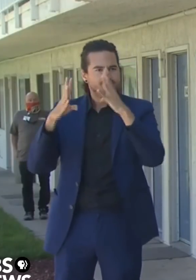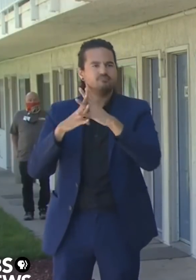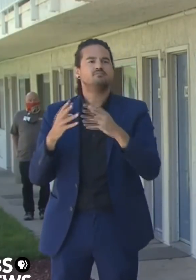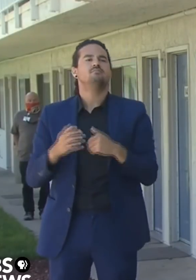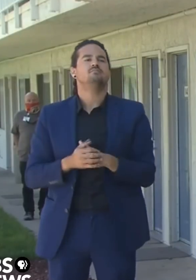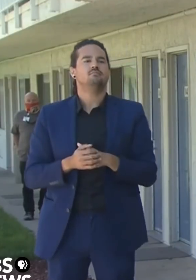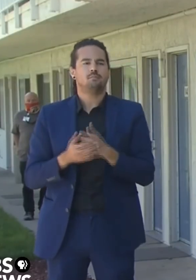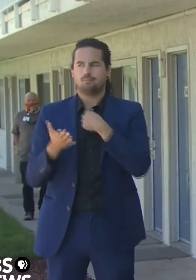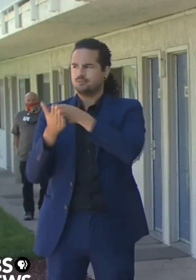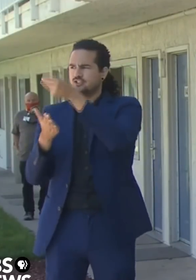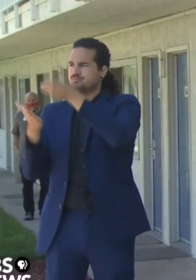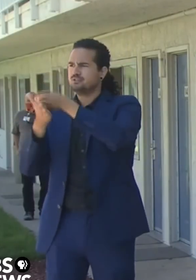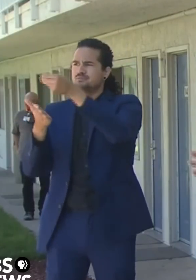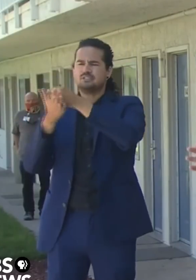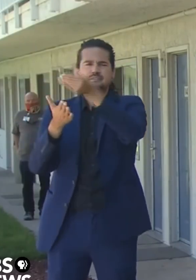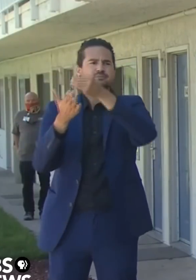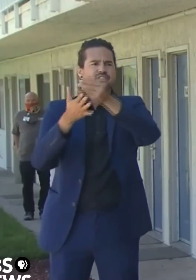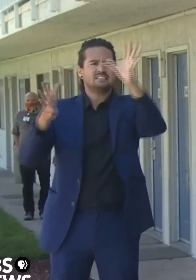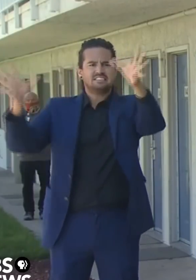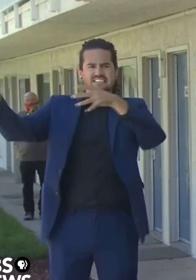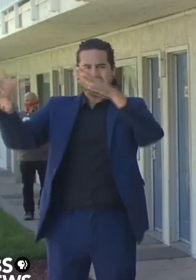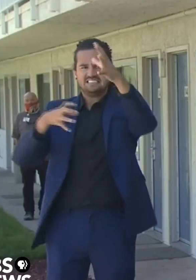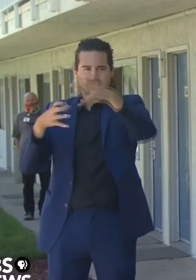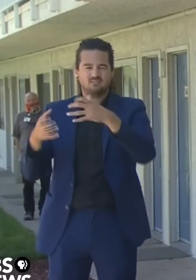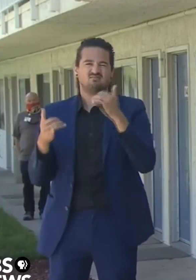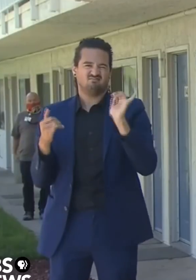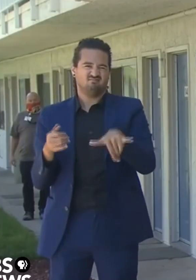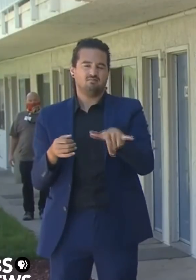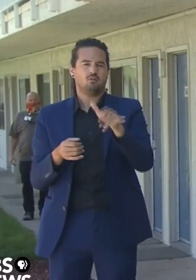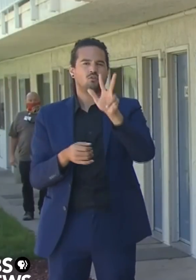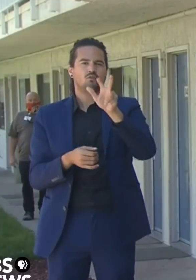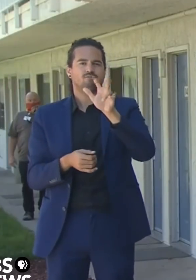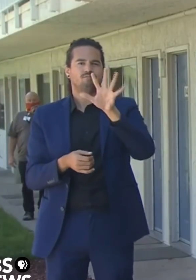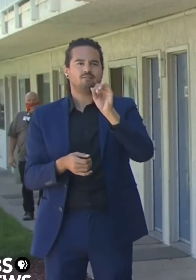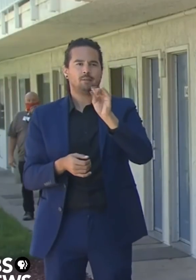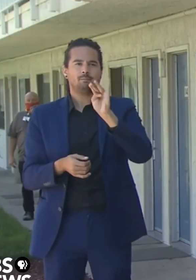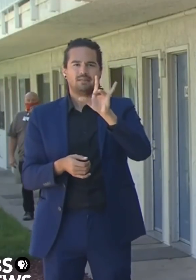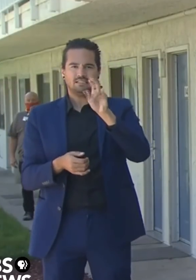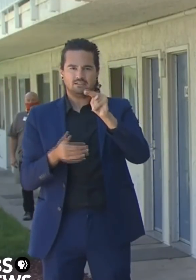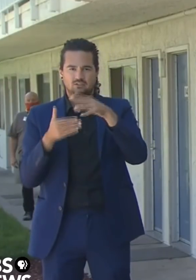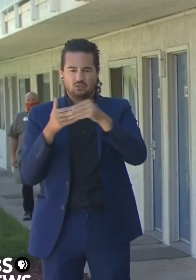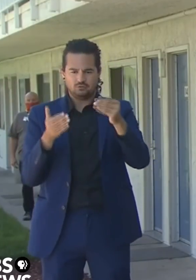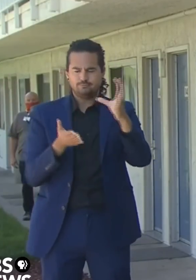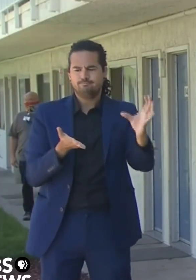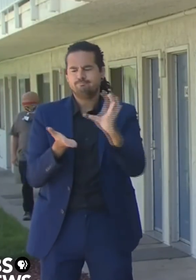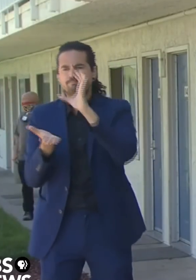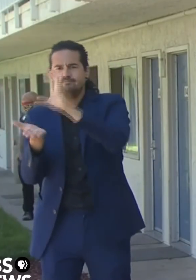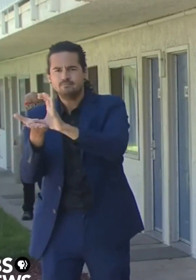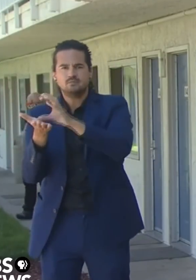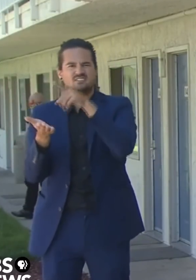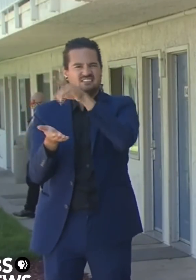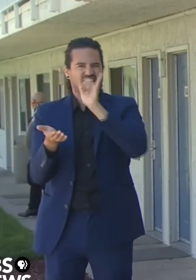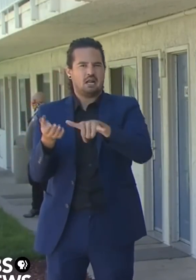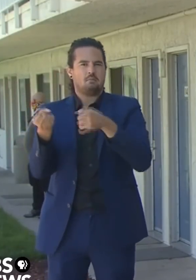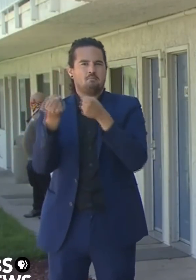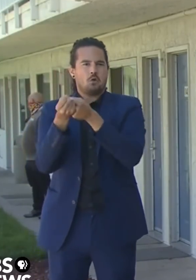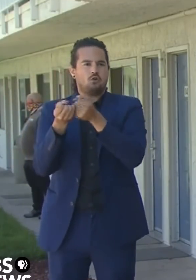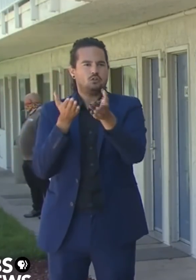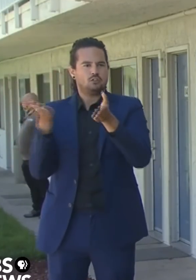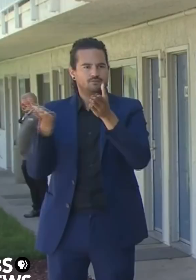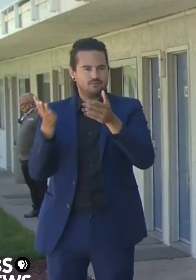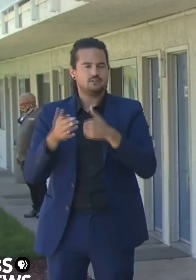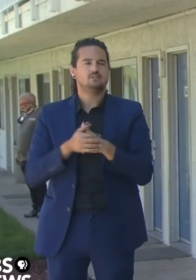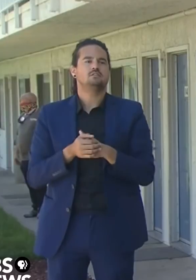services to go on site because one thing we know, we don't think this shelters solve sleep, housing and